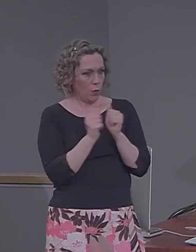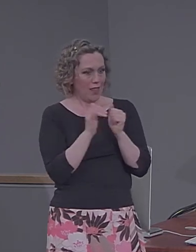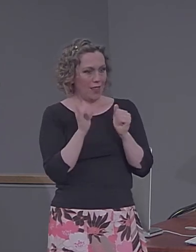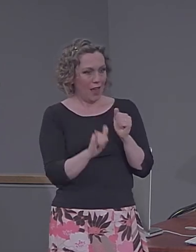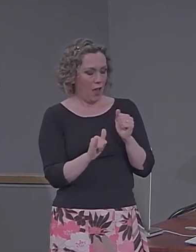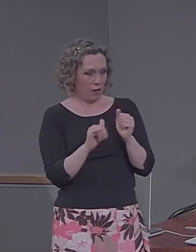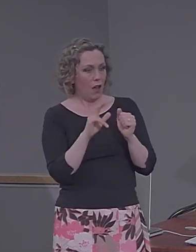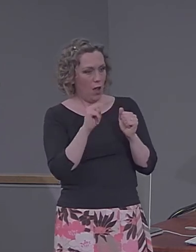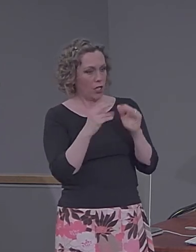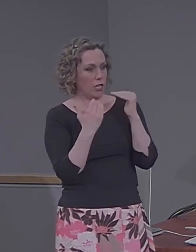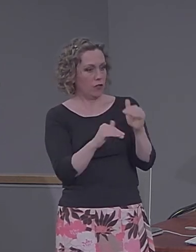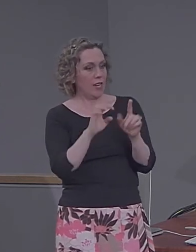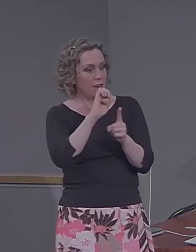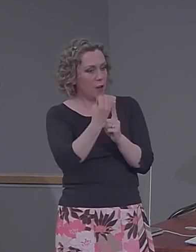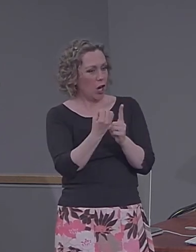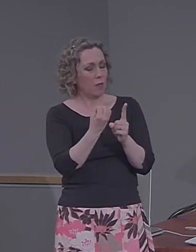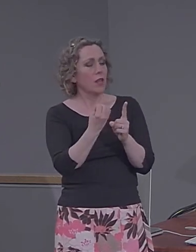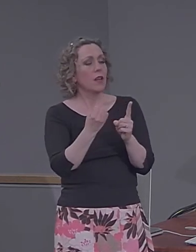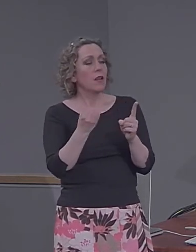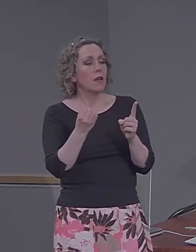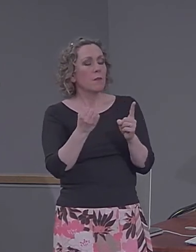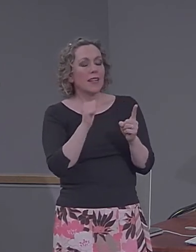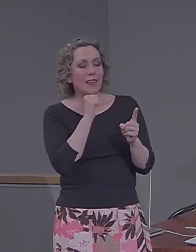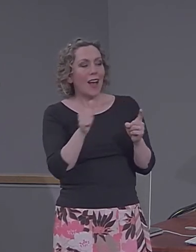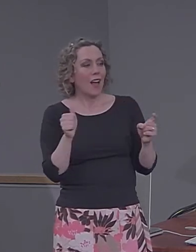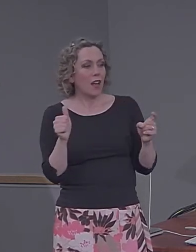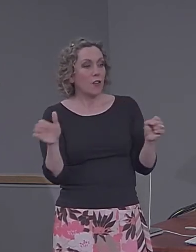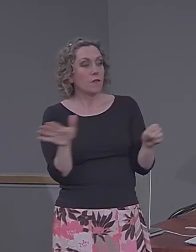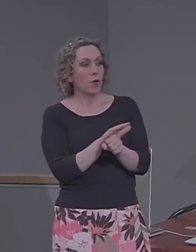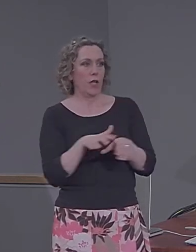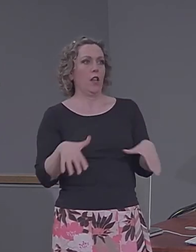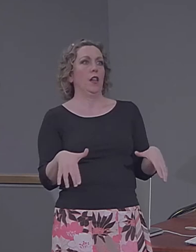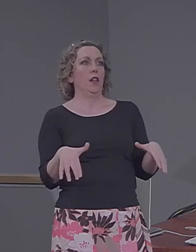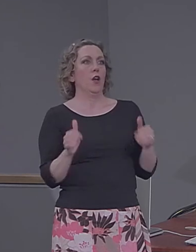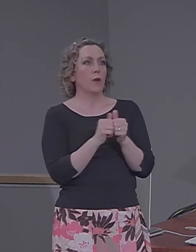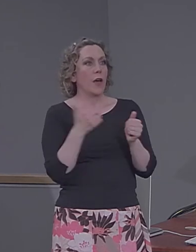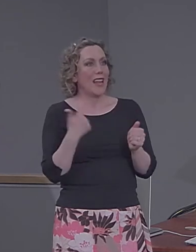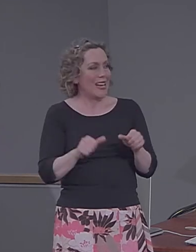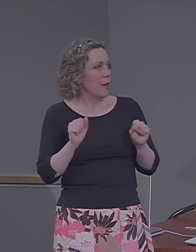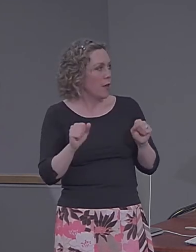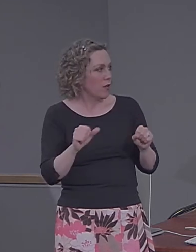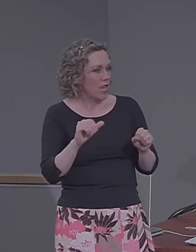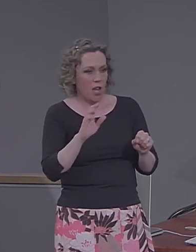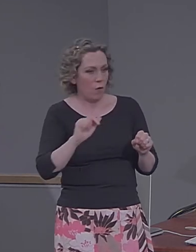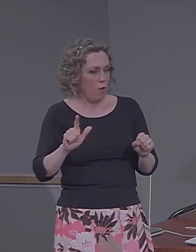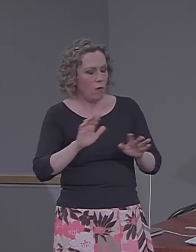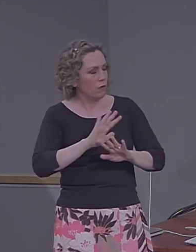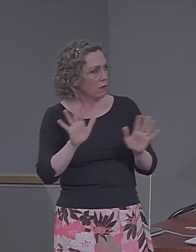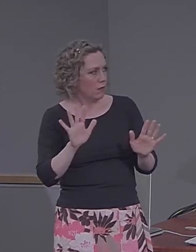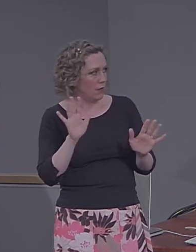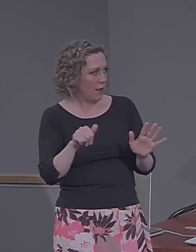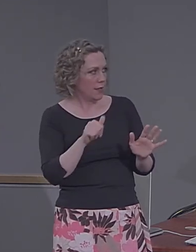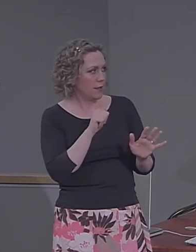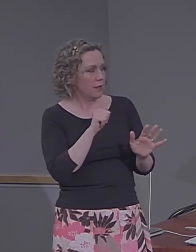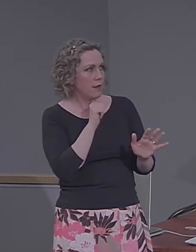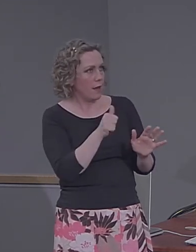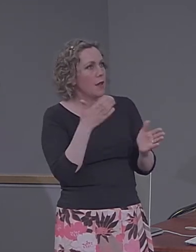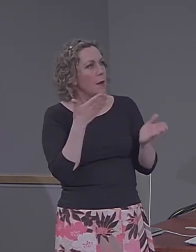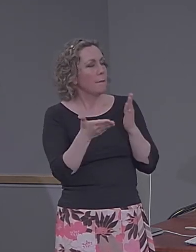entirely without any ability at all. It may be close to the sum